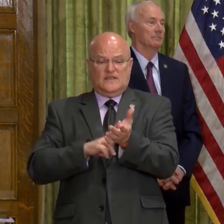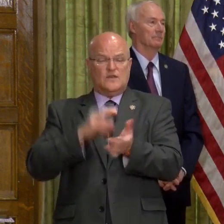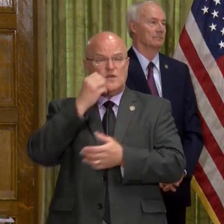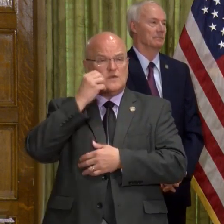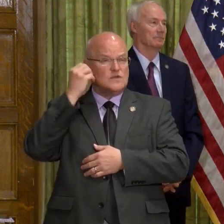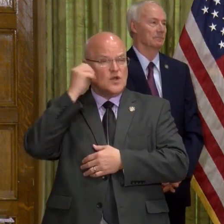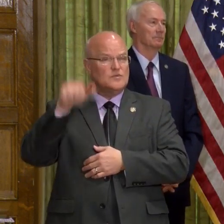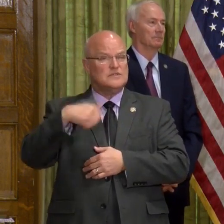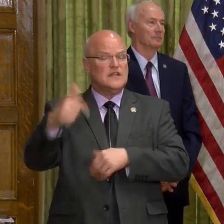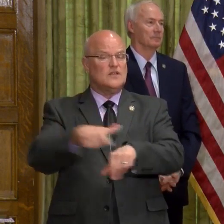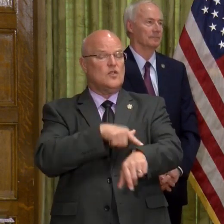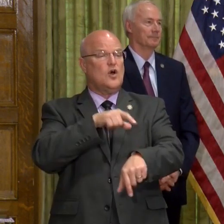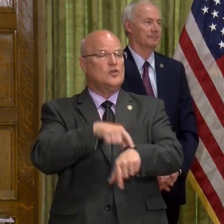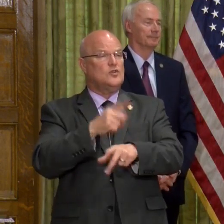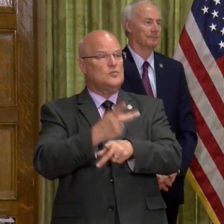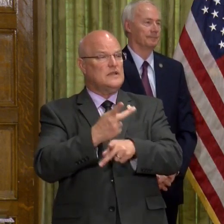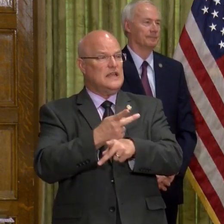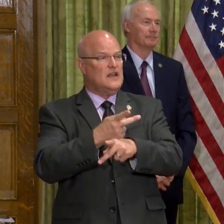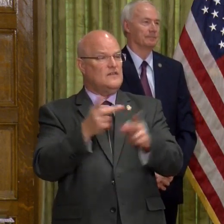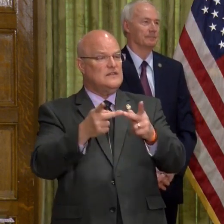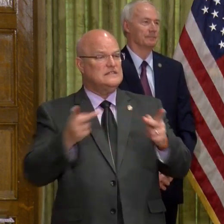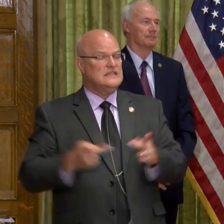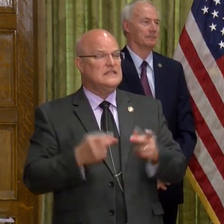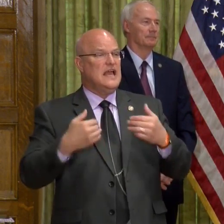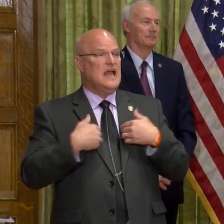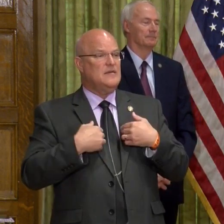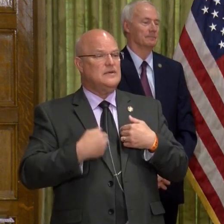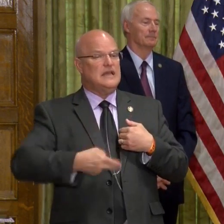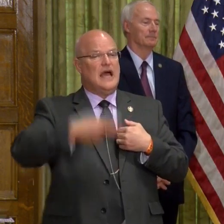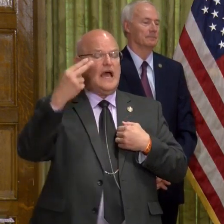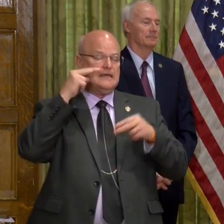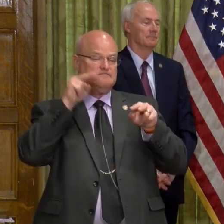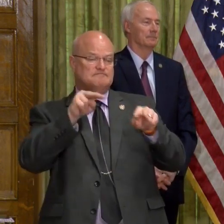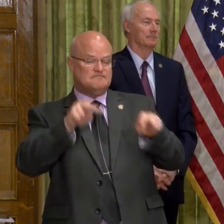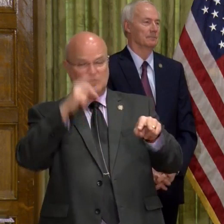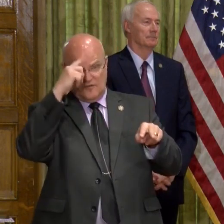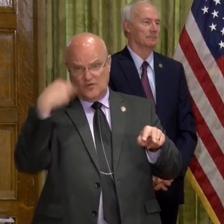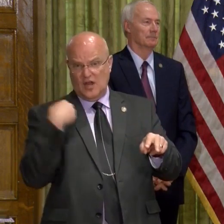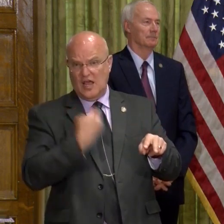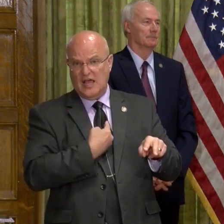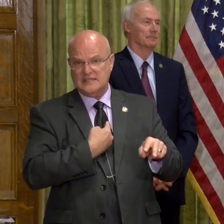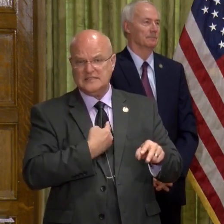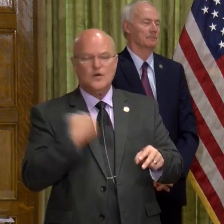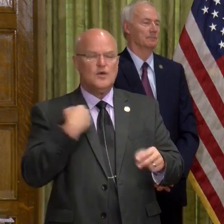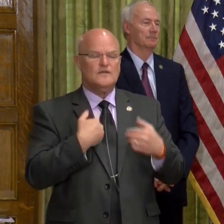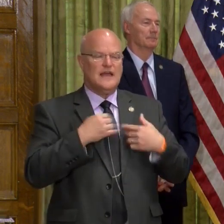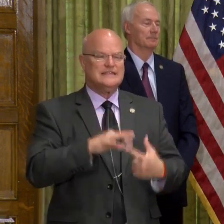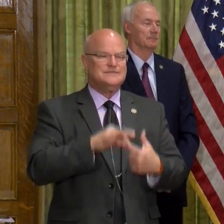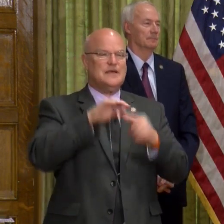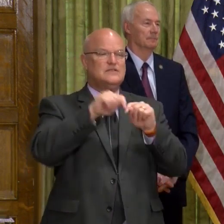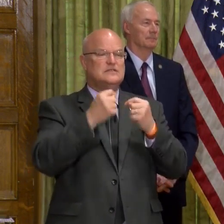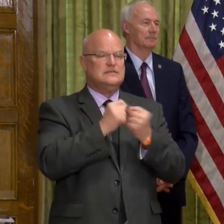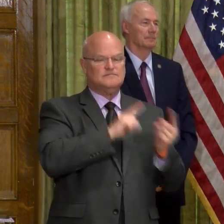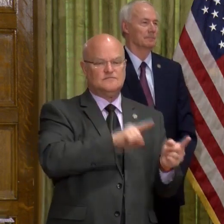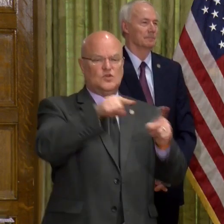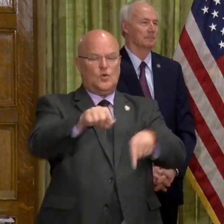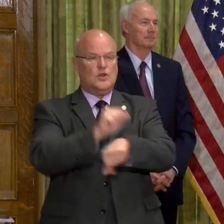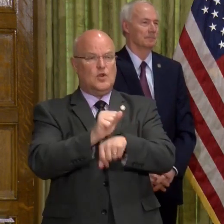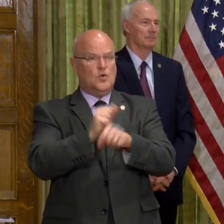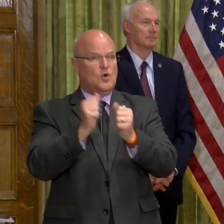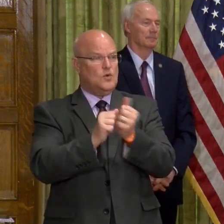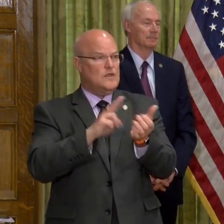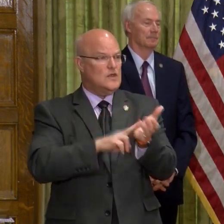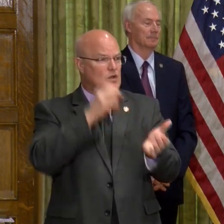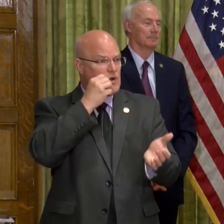homes and other long-term care facilities have been a high priority for us, and we've had special teams to go in and work with those nursing